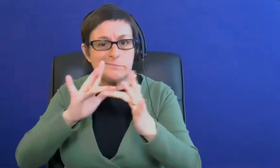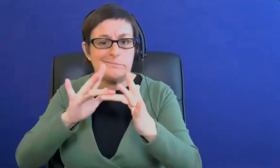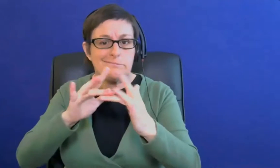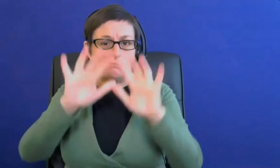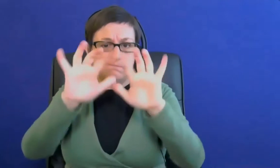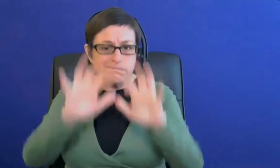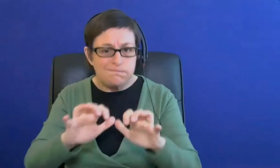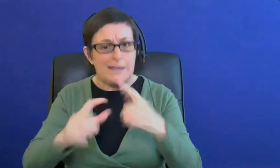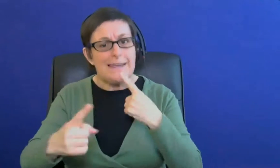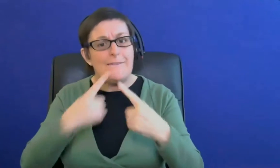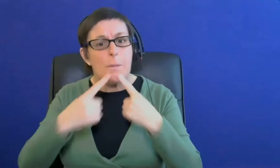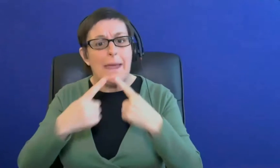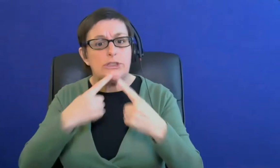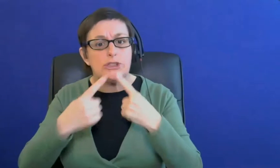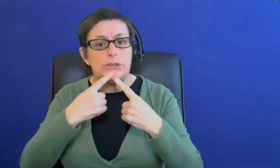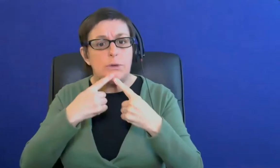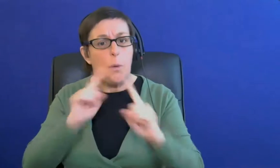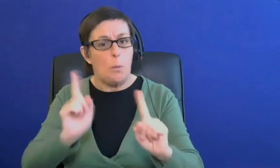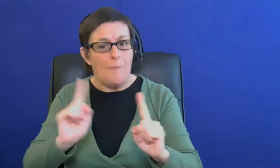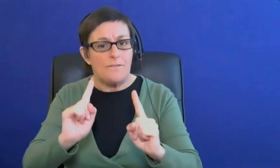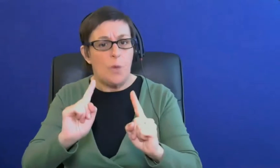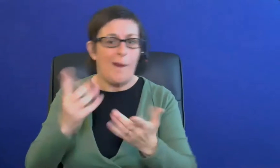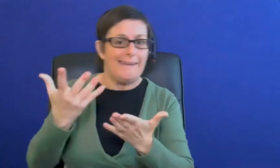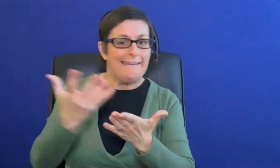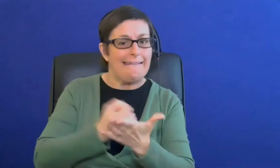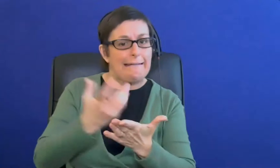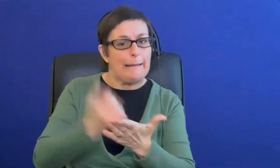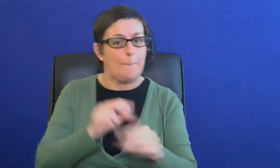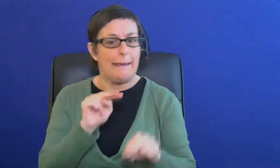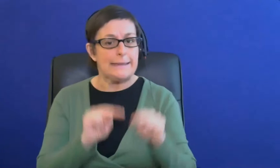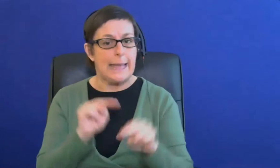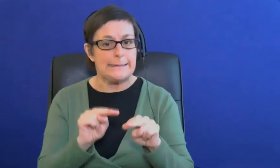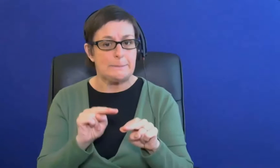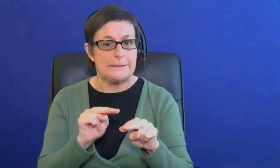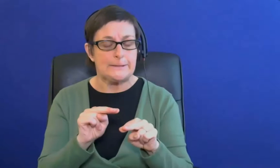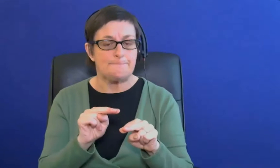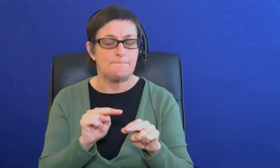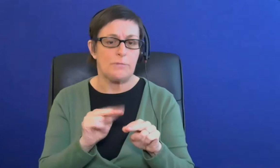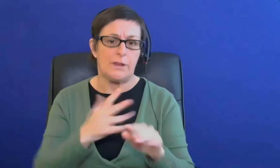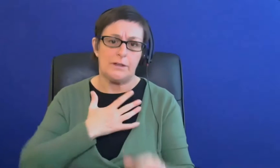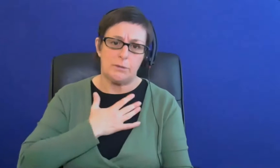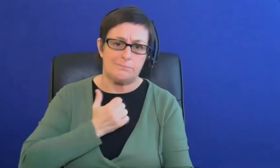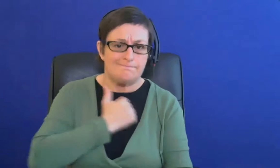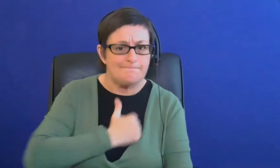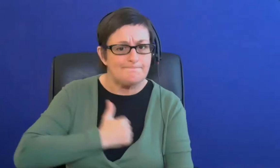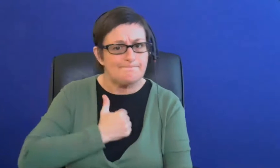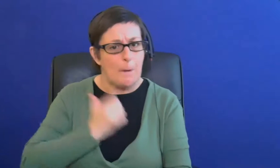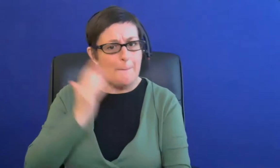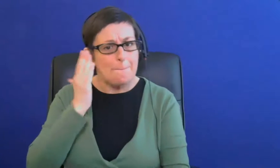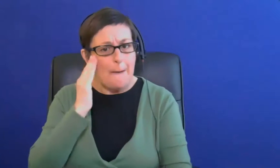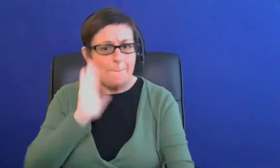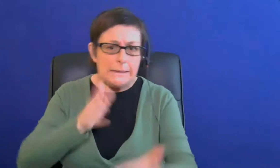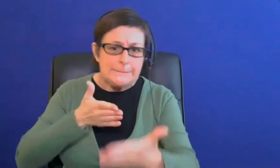to to allow the income assessment and for your loans so i'm really sorry that that she's experienced those difficulties and